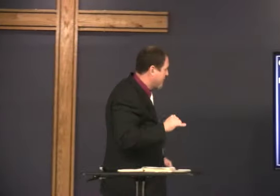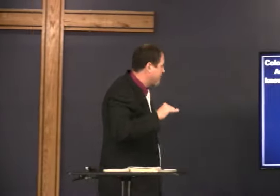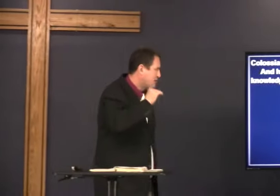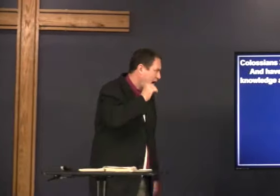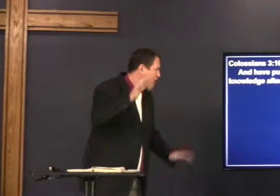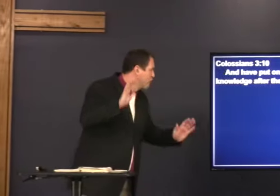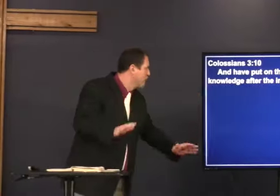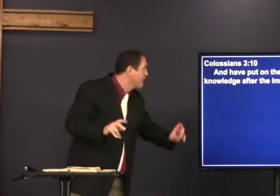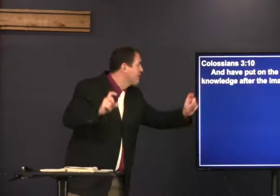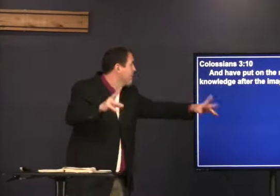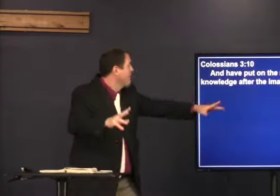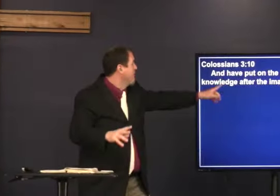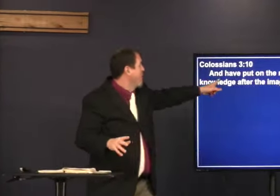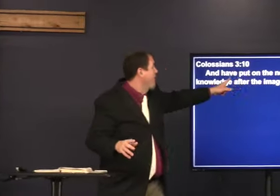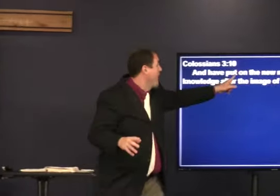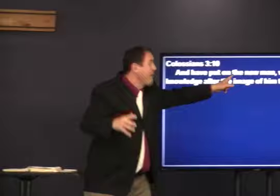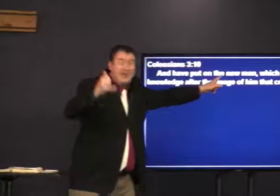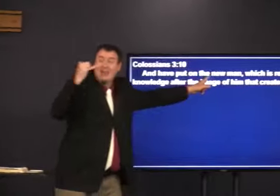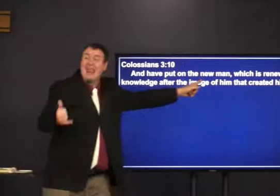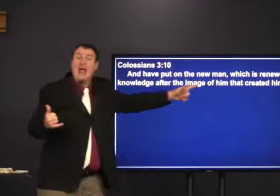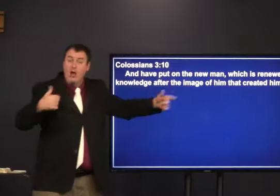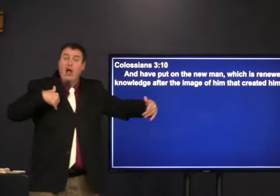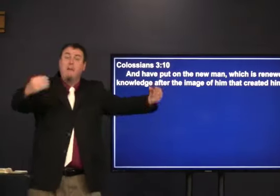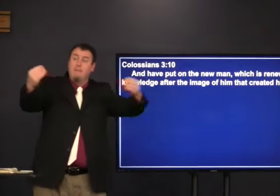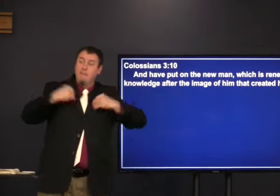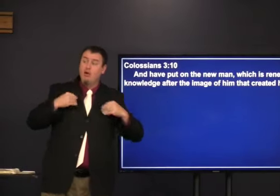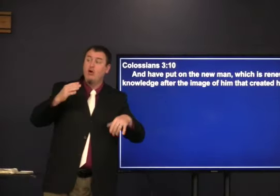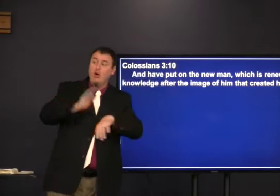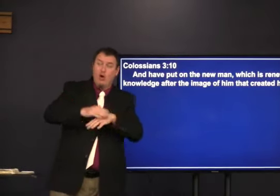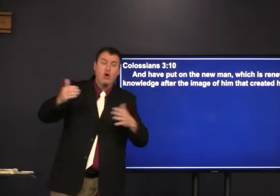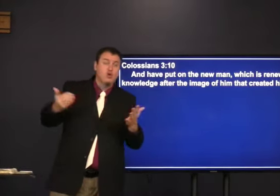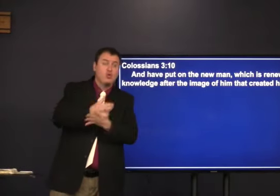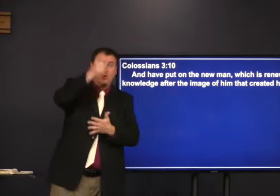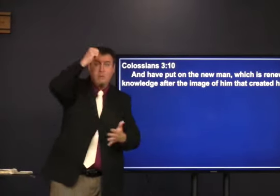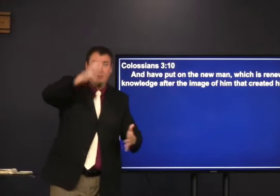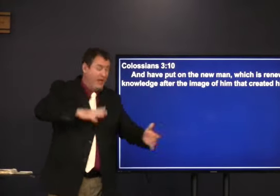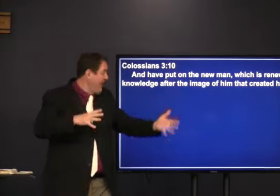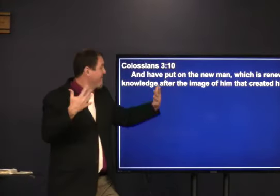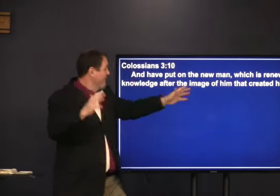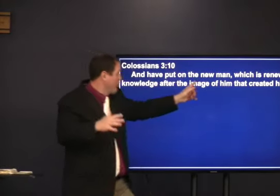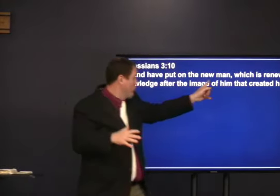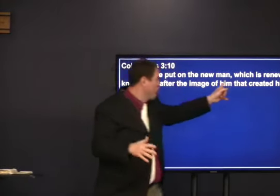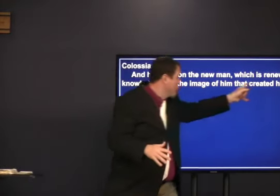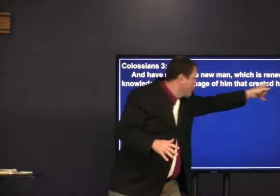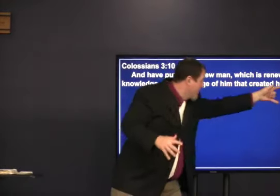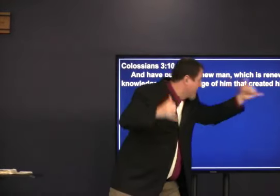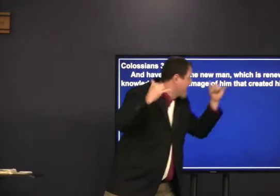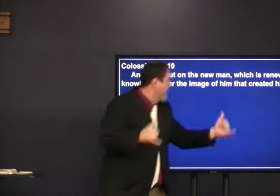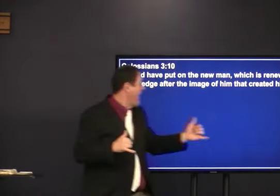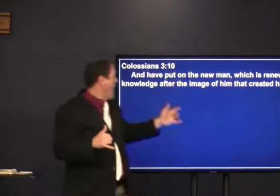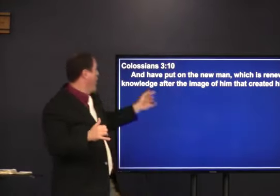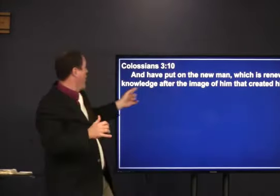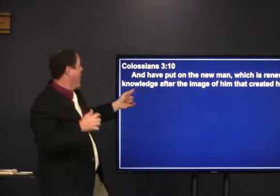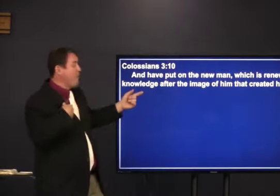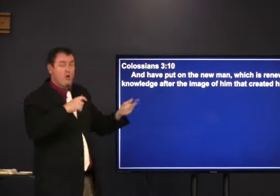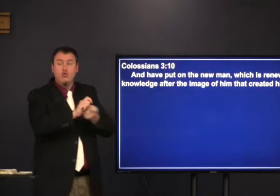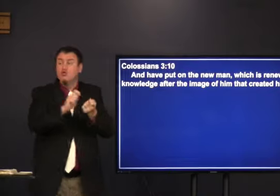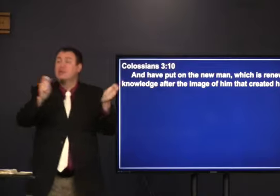That's so great. We'll go on. Put on the new man. Which is renewed in